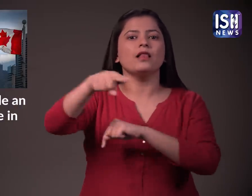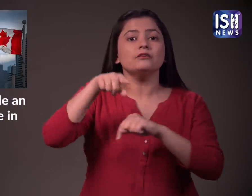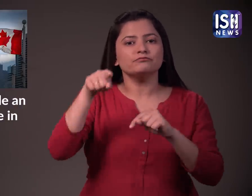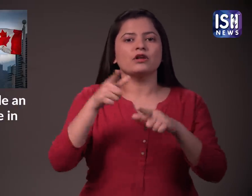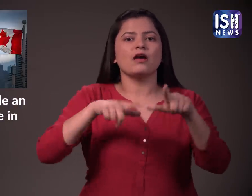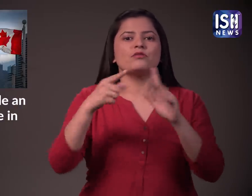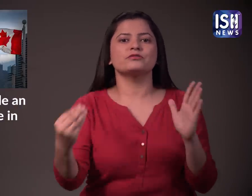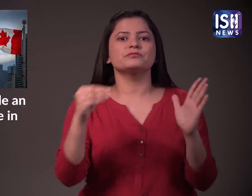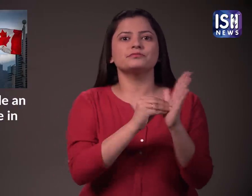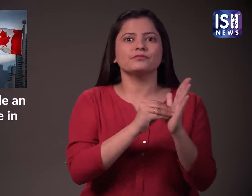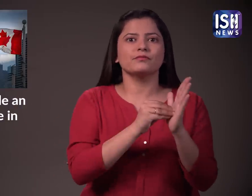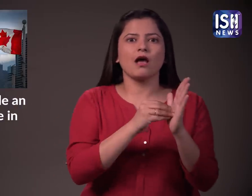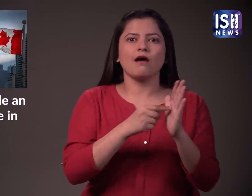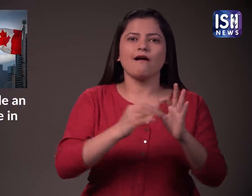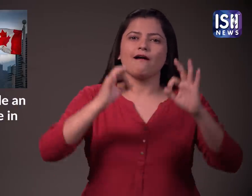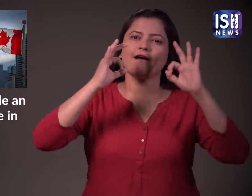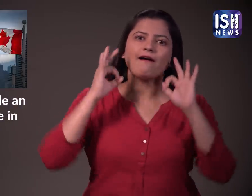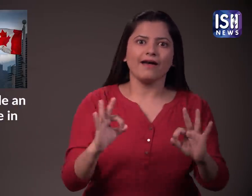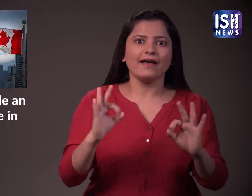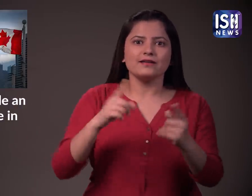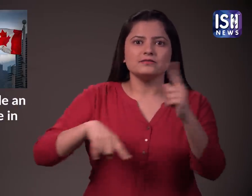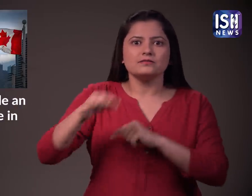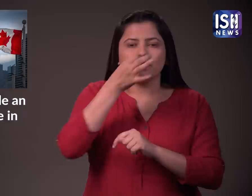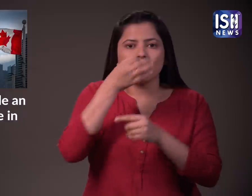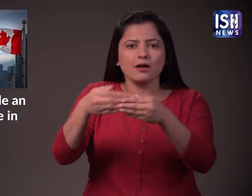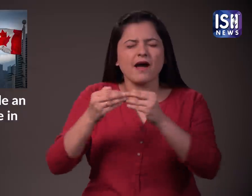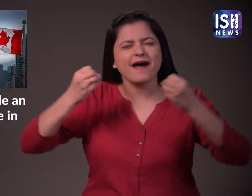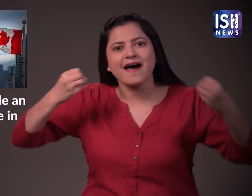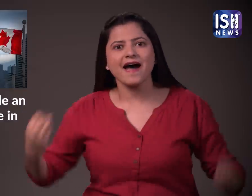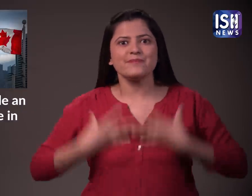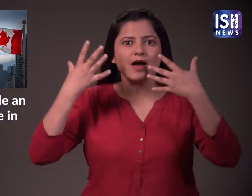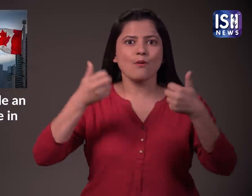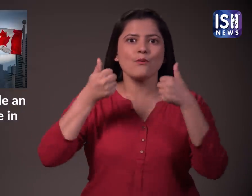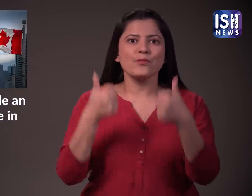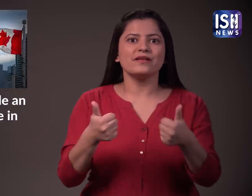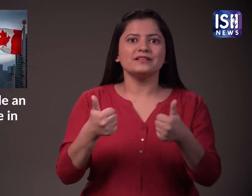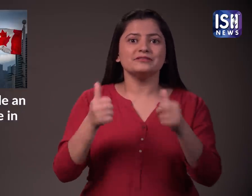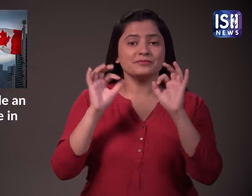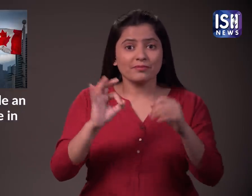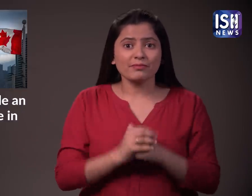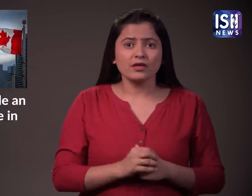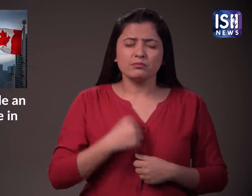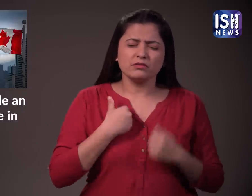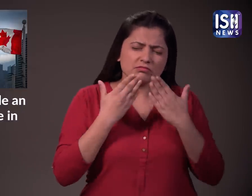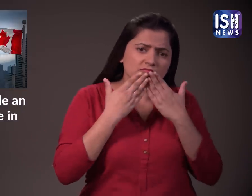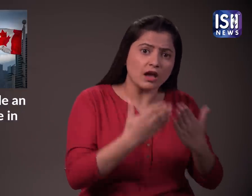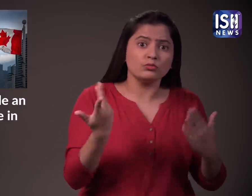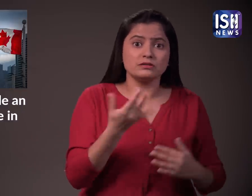Isn't that amazing? The Sindhi community were very happy with this. He also honoured Sufi